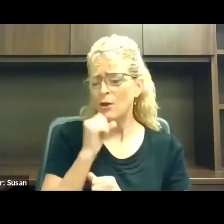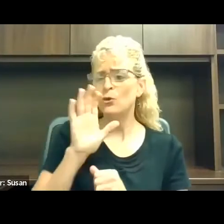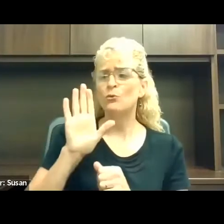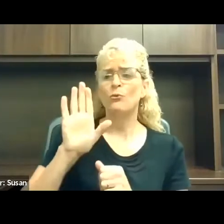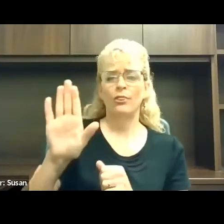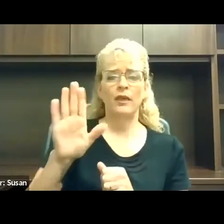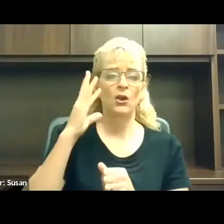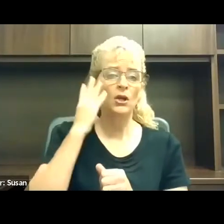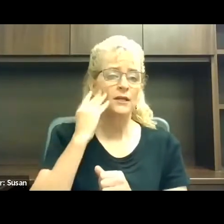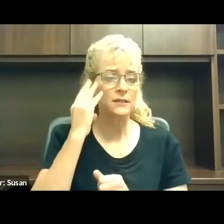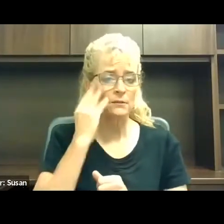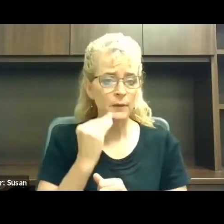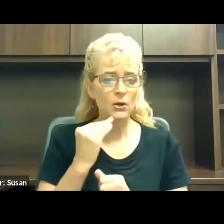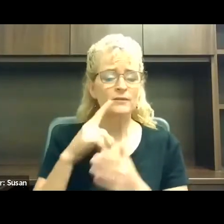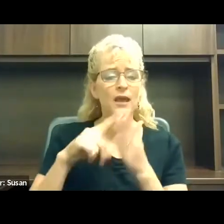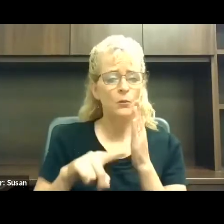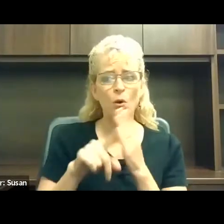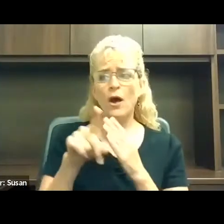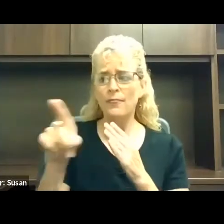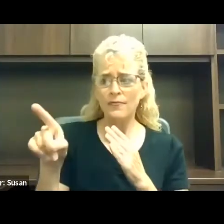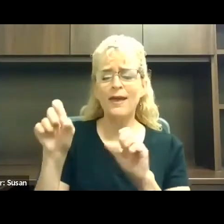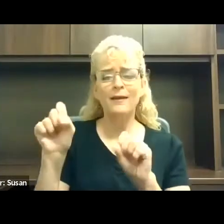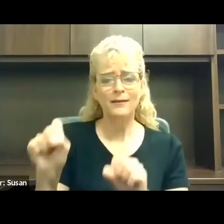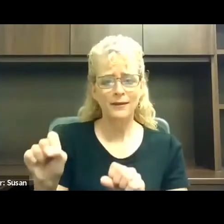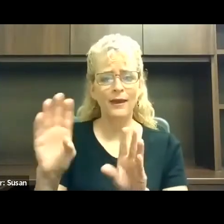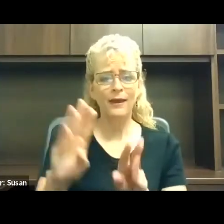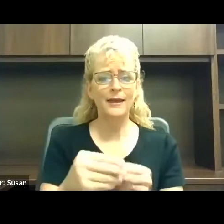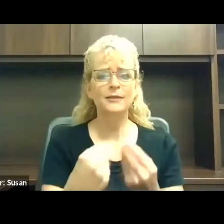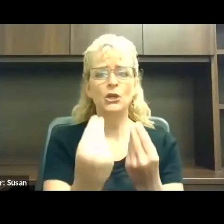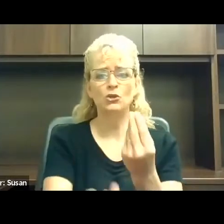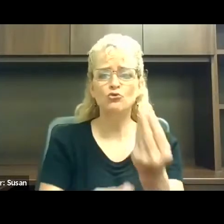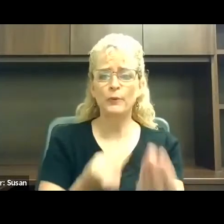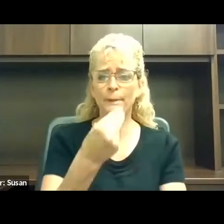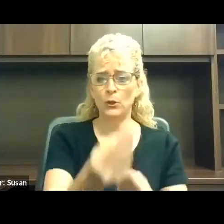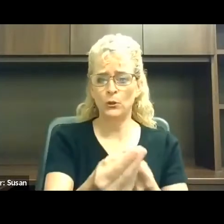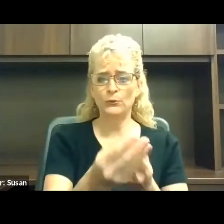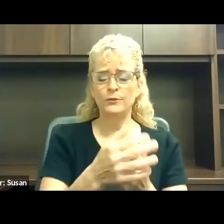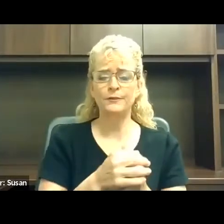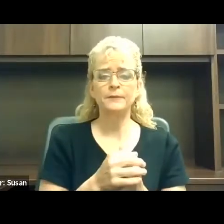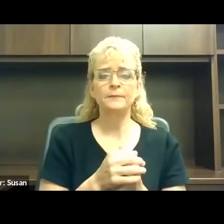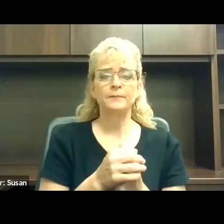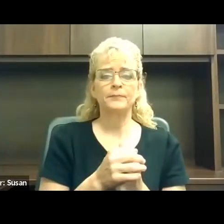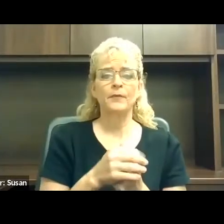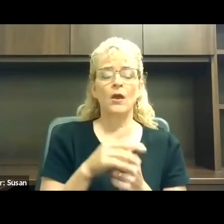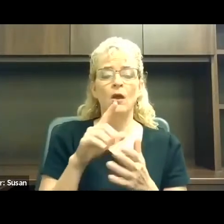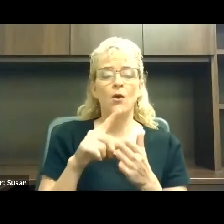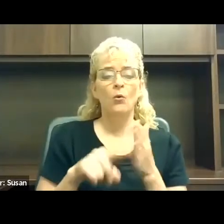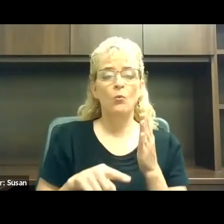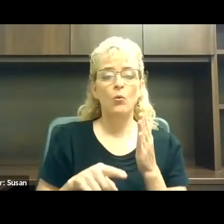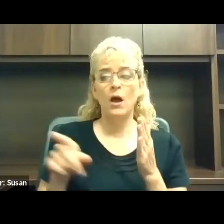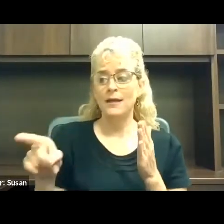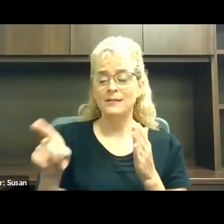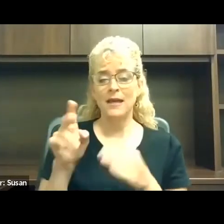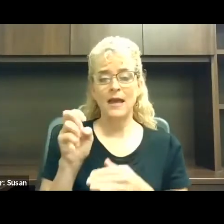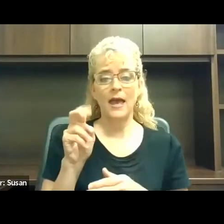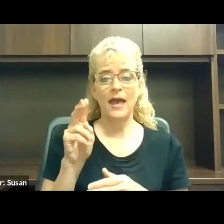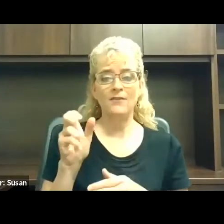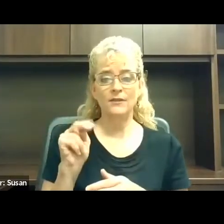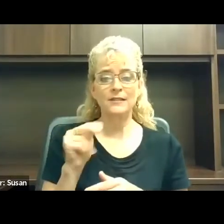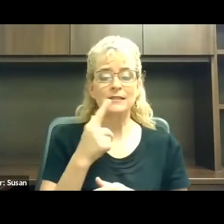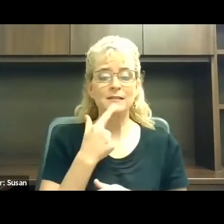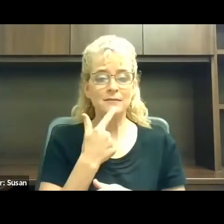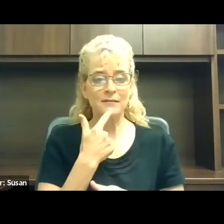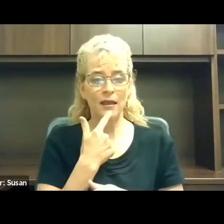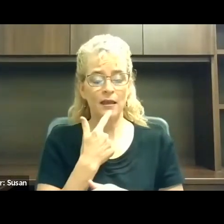value what they can contribute. What he said quite simply was that disability